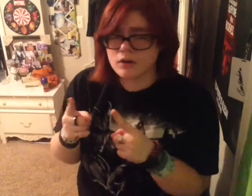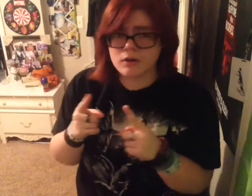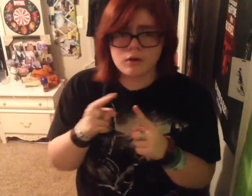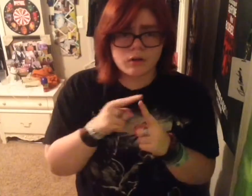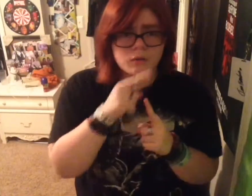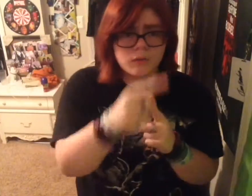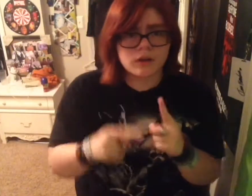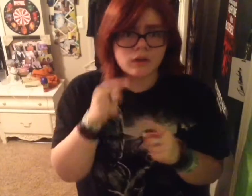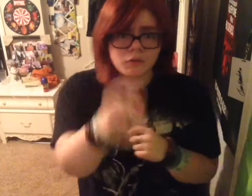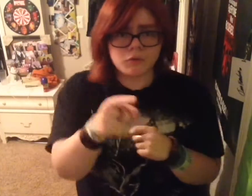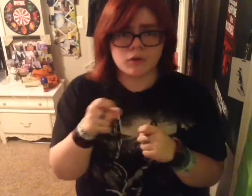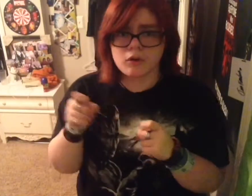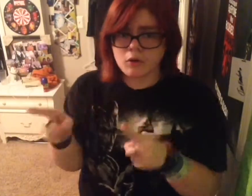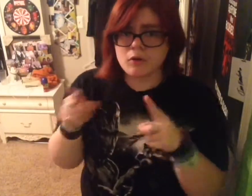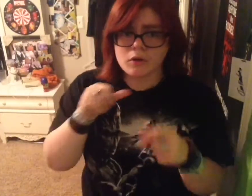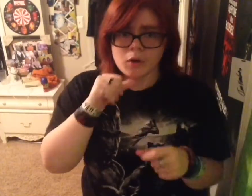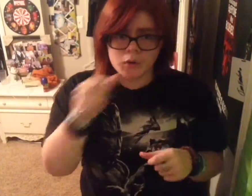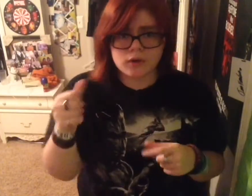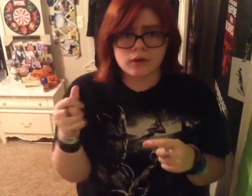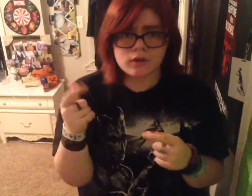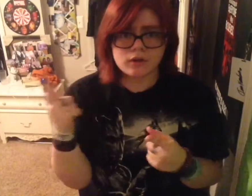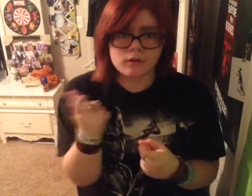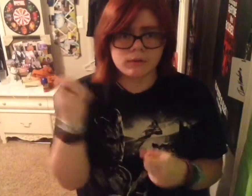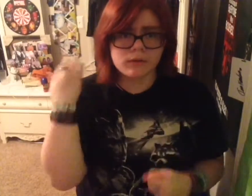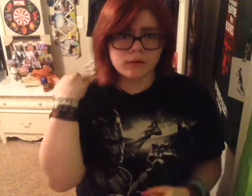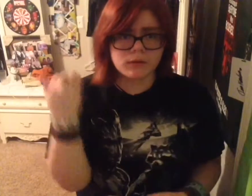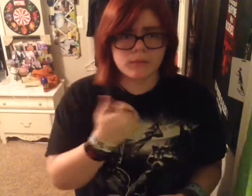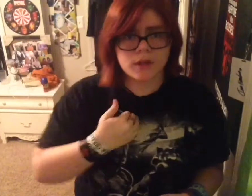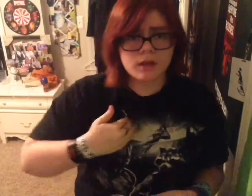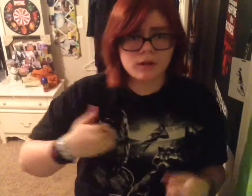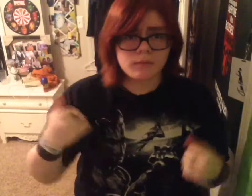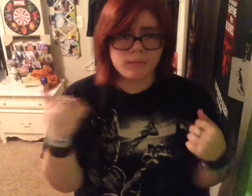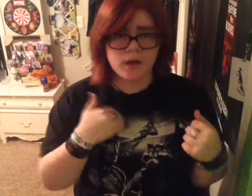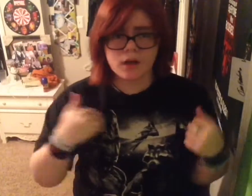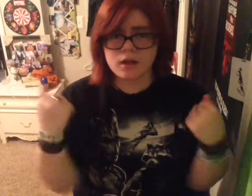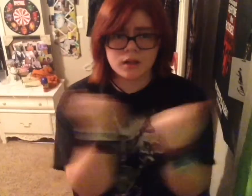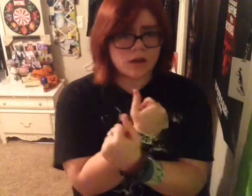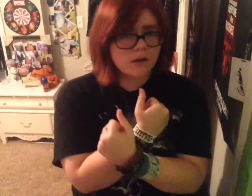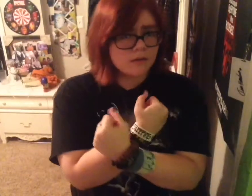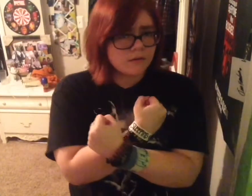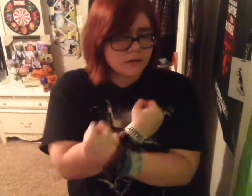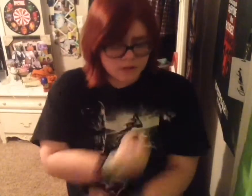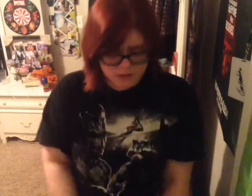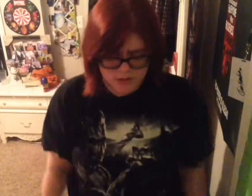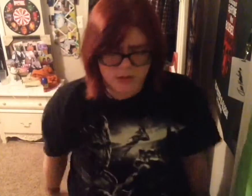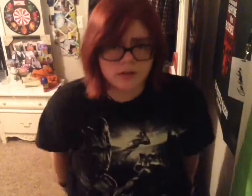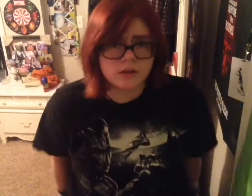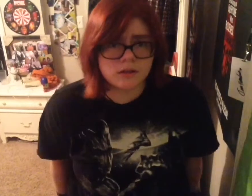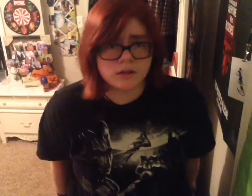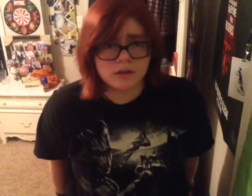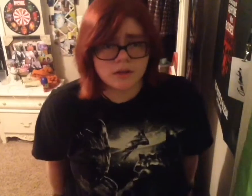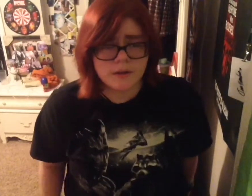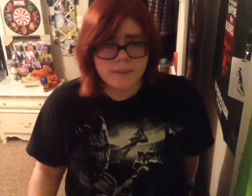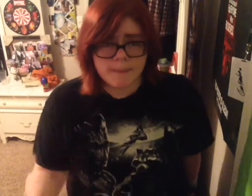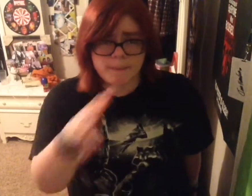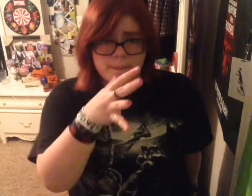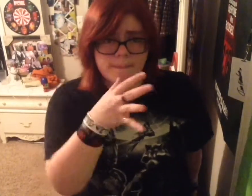When you go, you'll return to me, my love Mama,